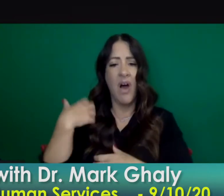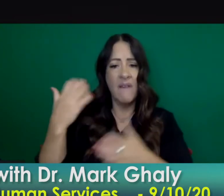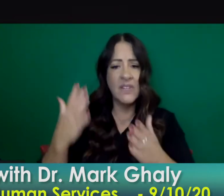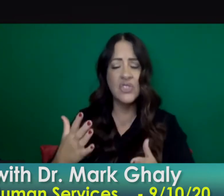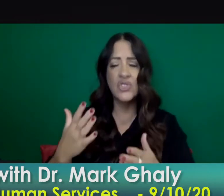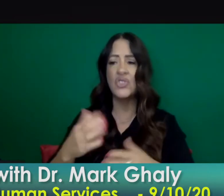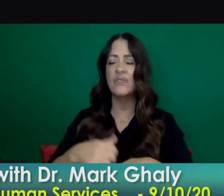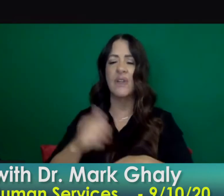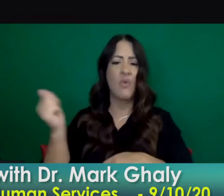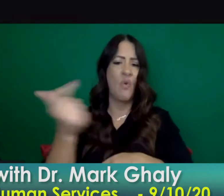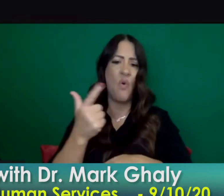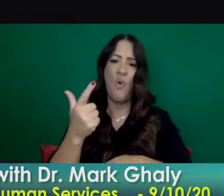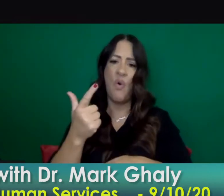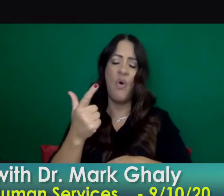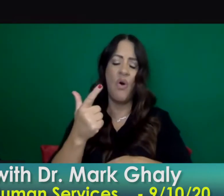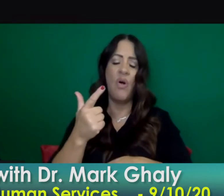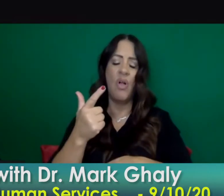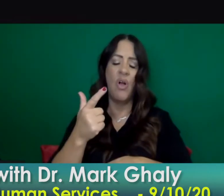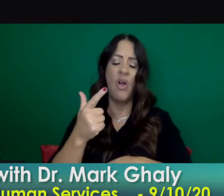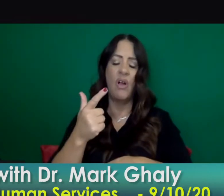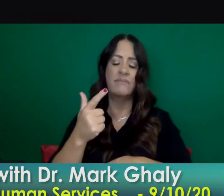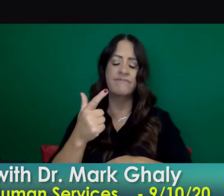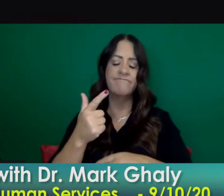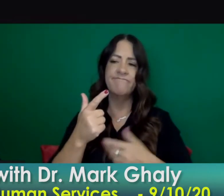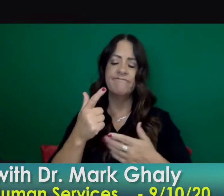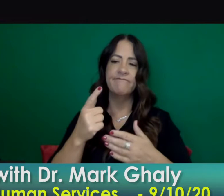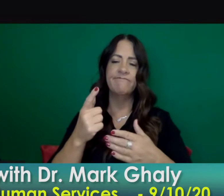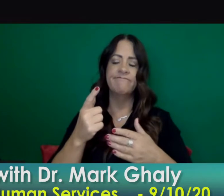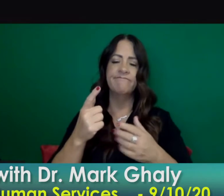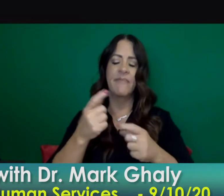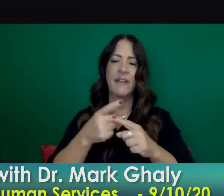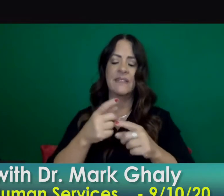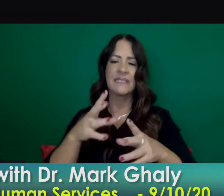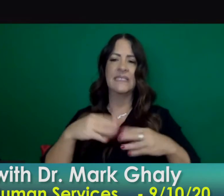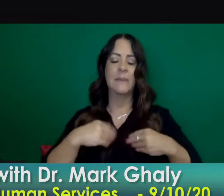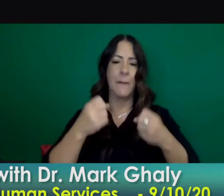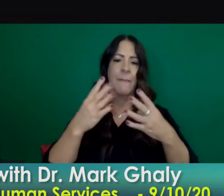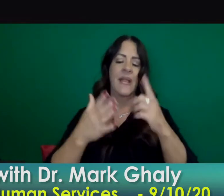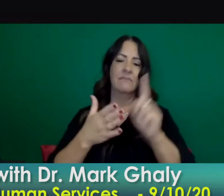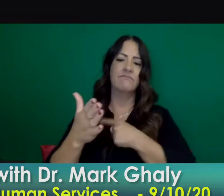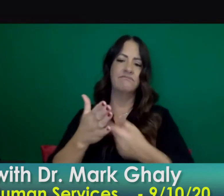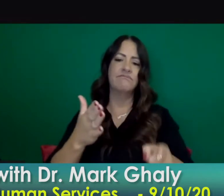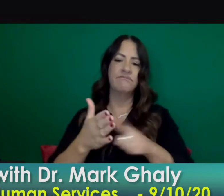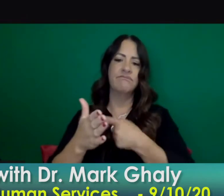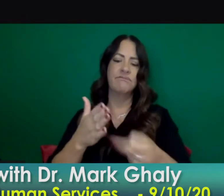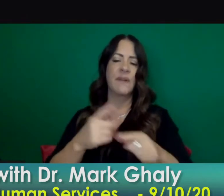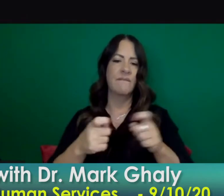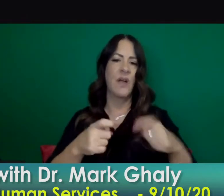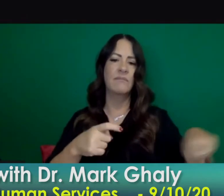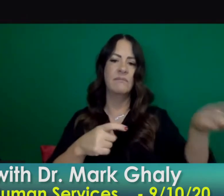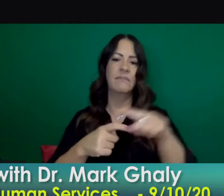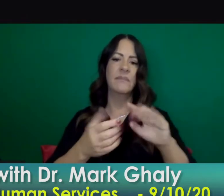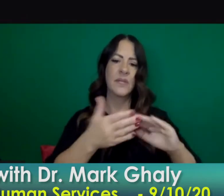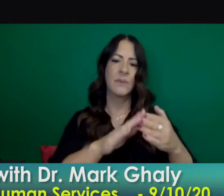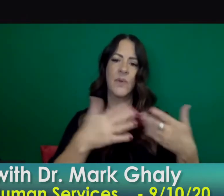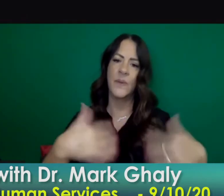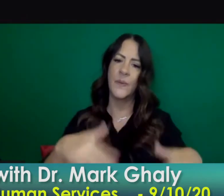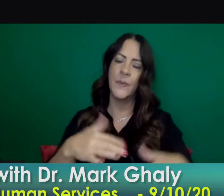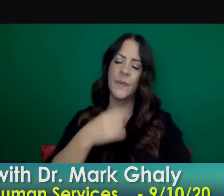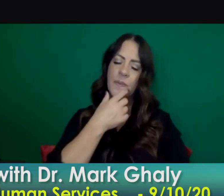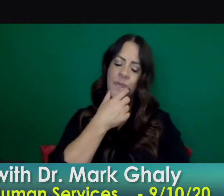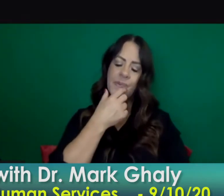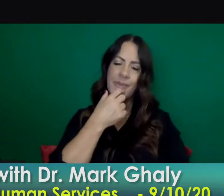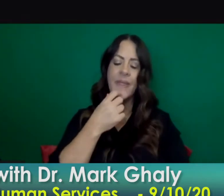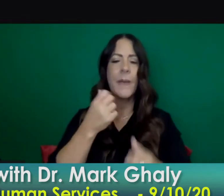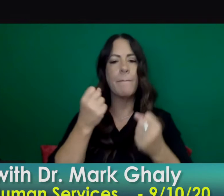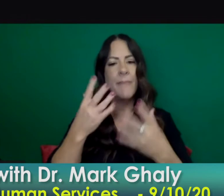secretary galley mentioned to really i ask all of you in the community to do what you can as well to support your public health departments your public health